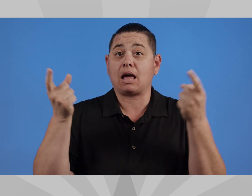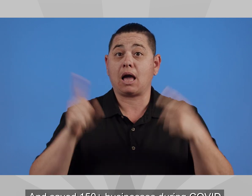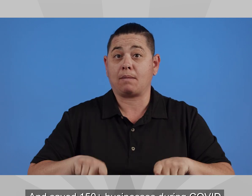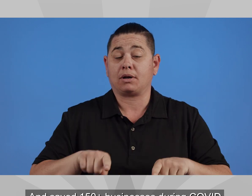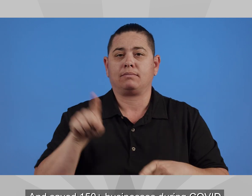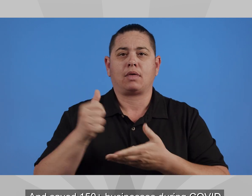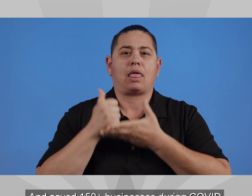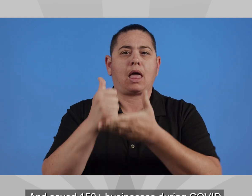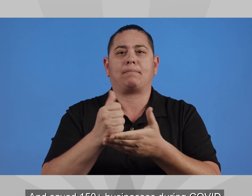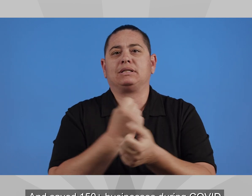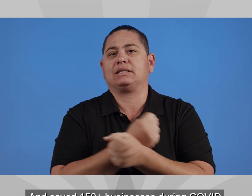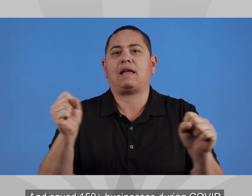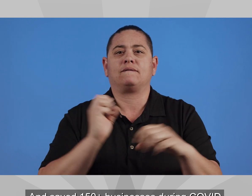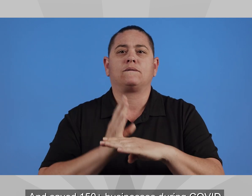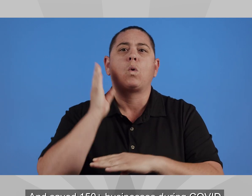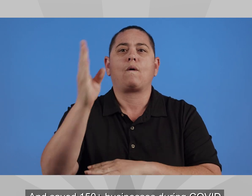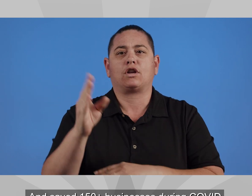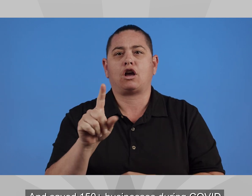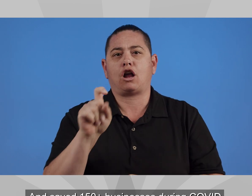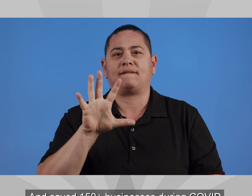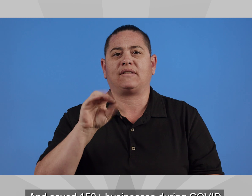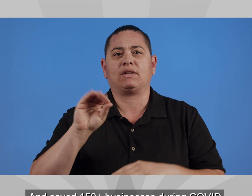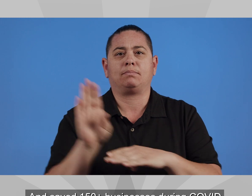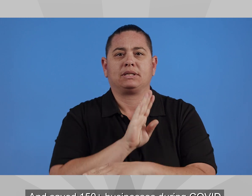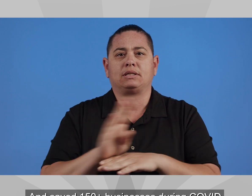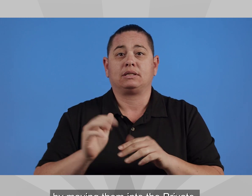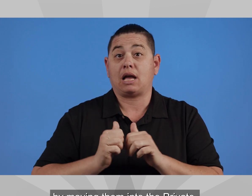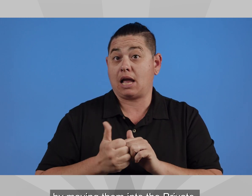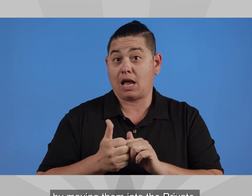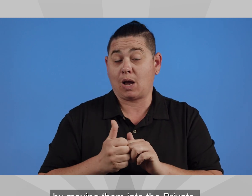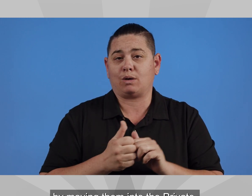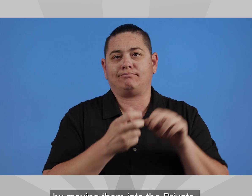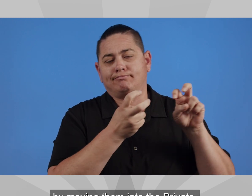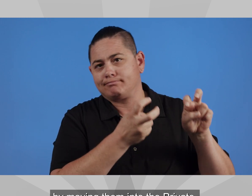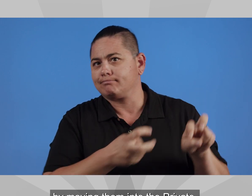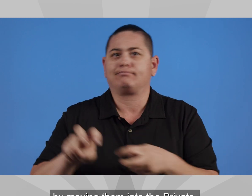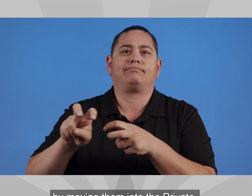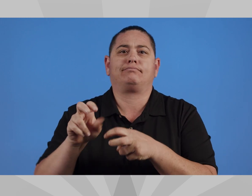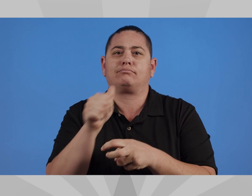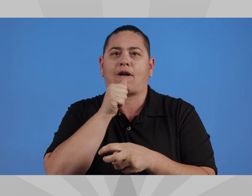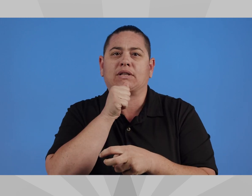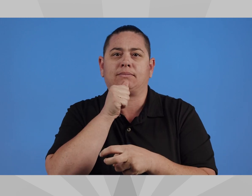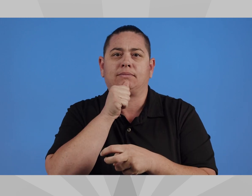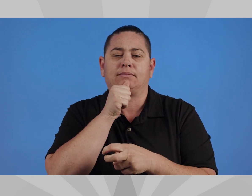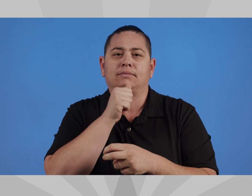and saved 150-plus businesses during COVID by moving them into the private.